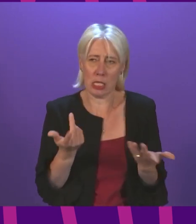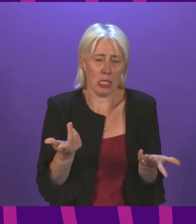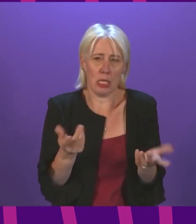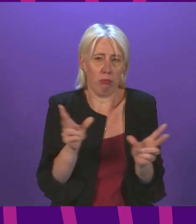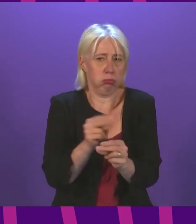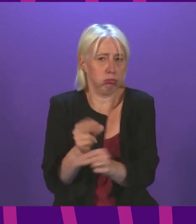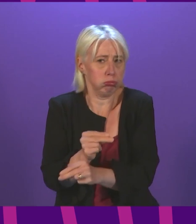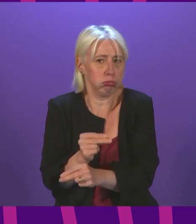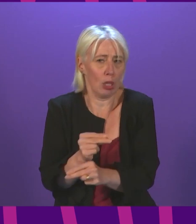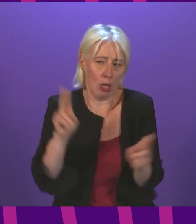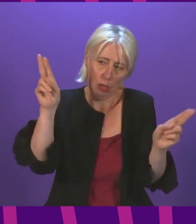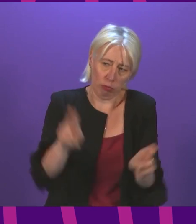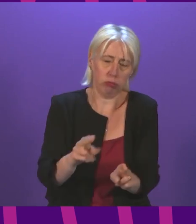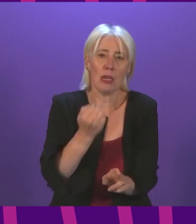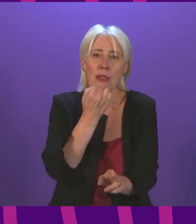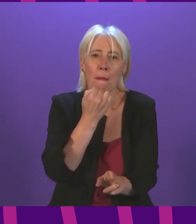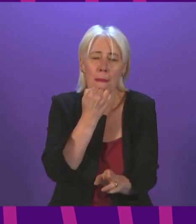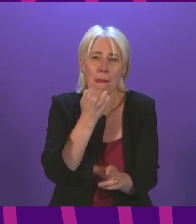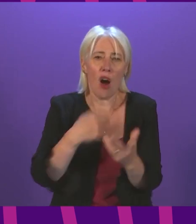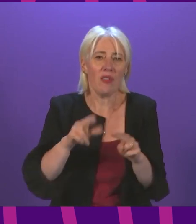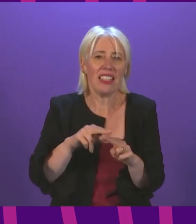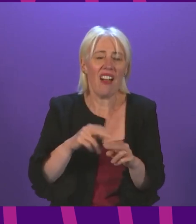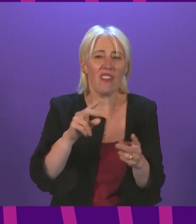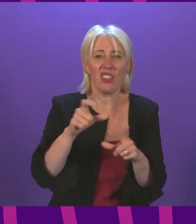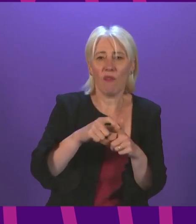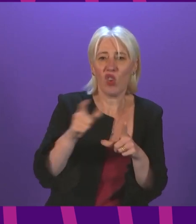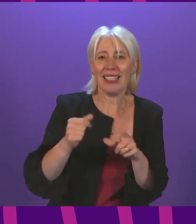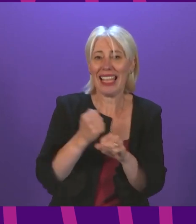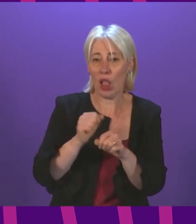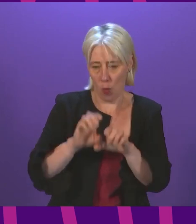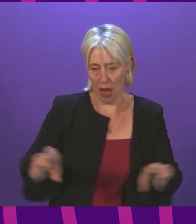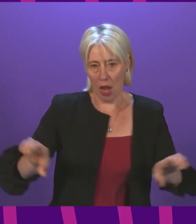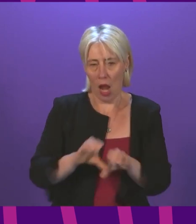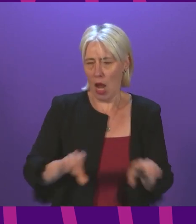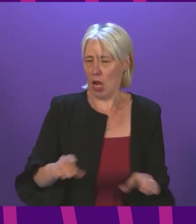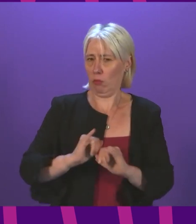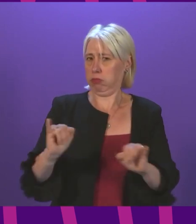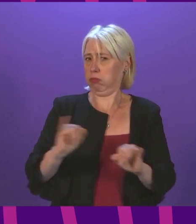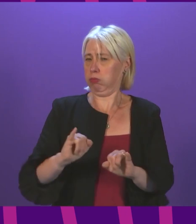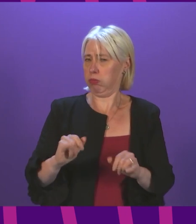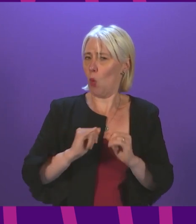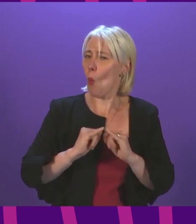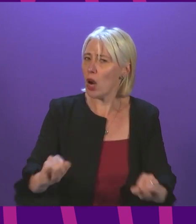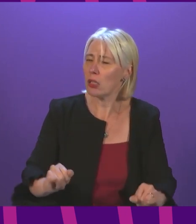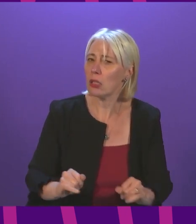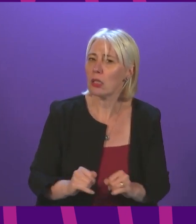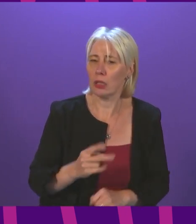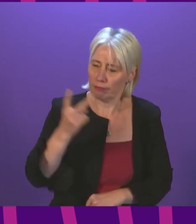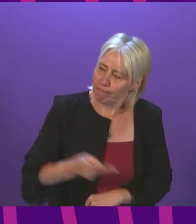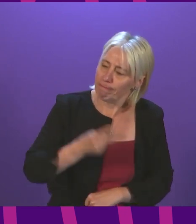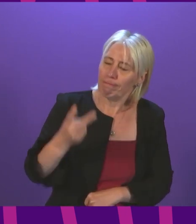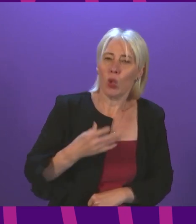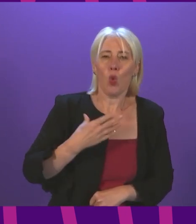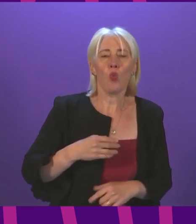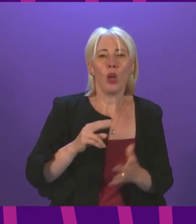worrying staff shortages are repeated across donfus and galloway and getting worse can we have we've repeatedly called for an nhs winter